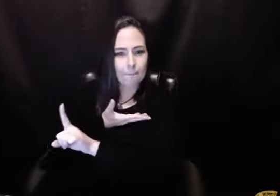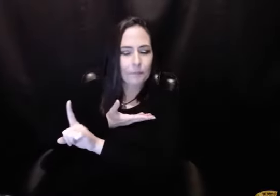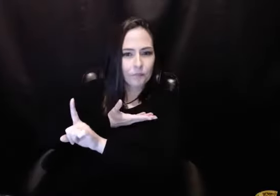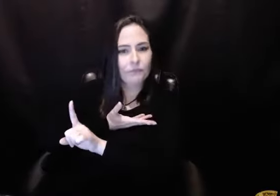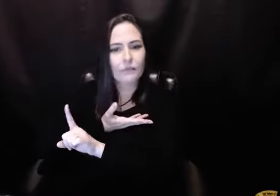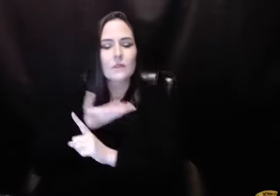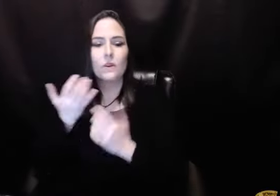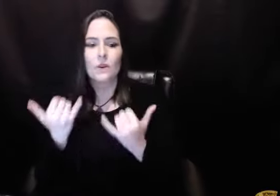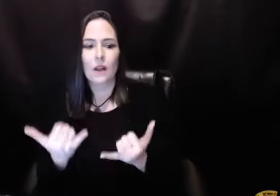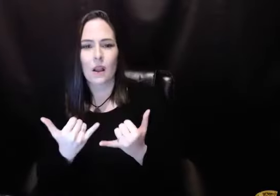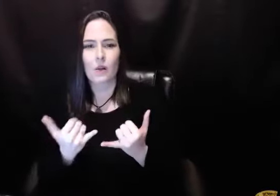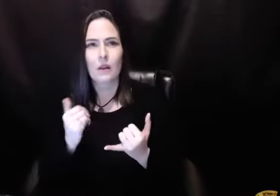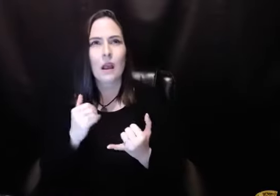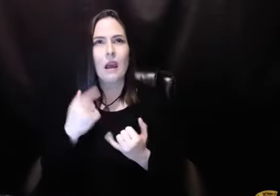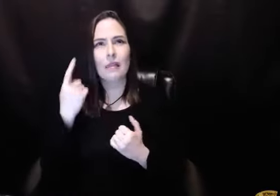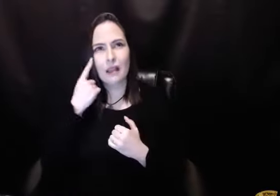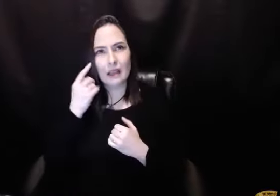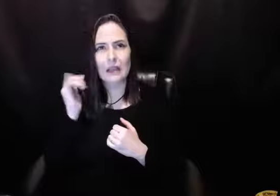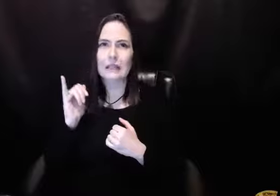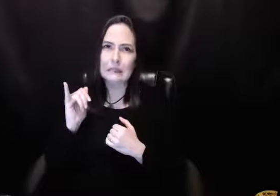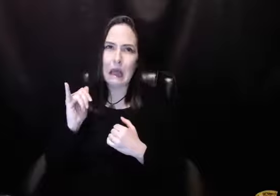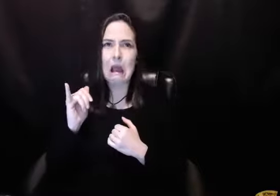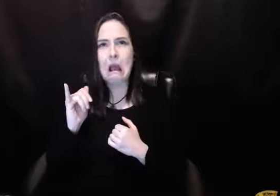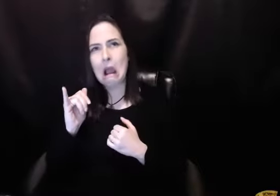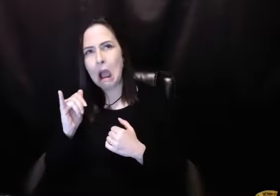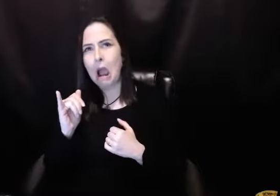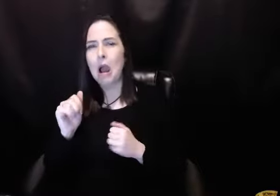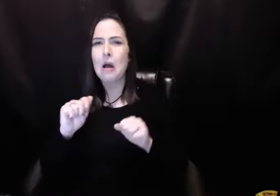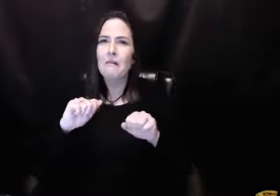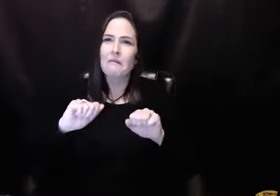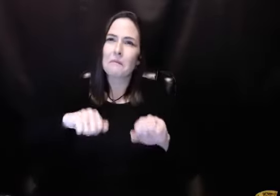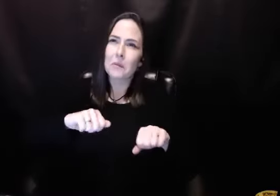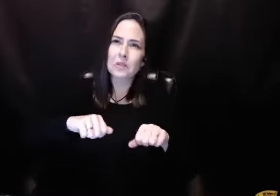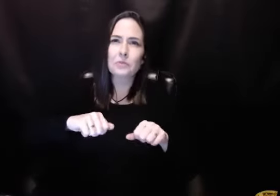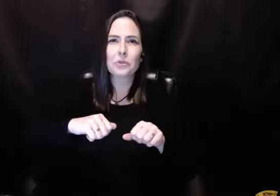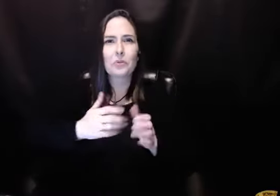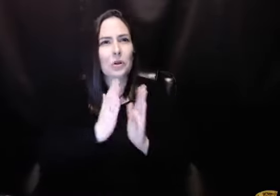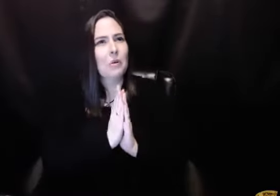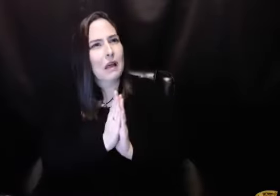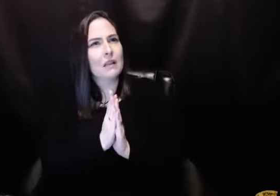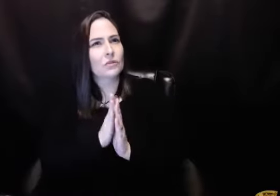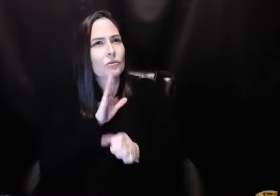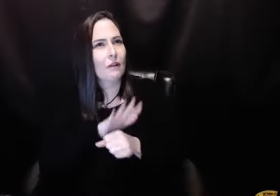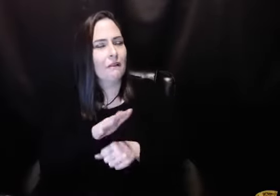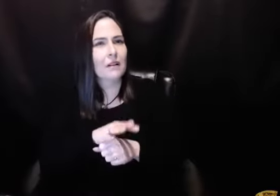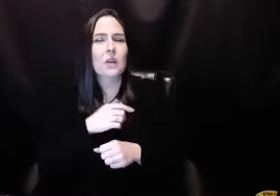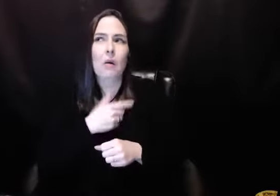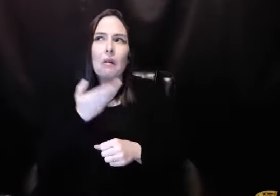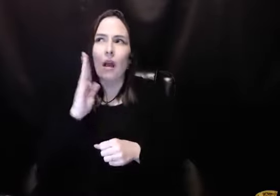touch through someone near and dear. It really comes down to this. Is it a reasonable Al-Anon request? If it